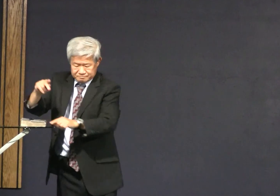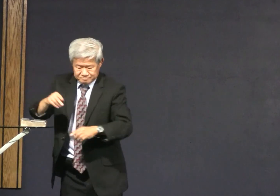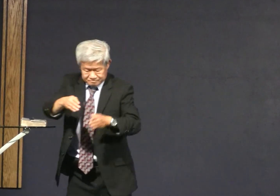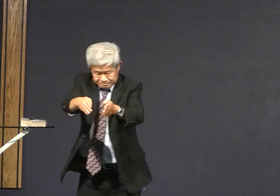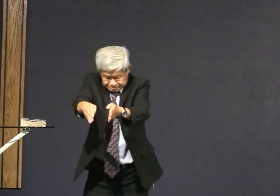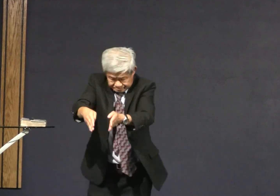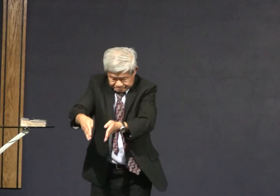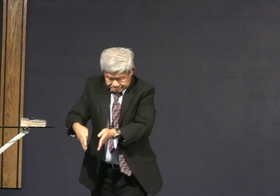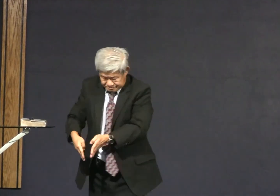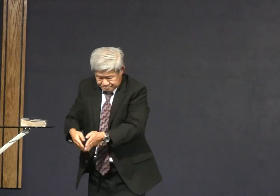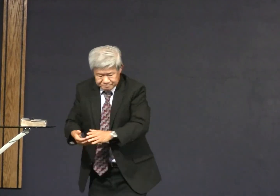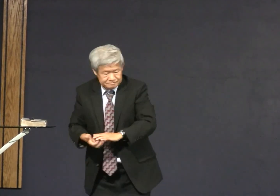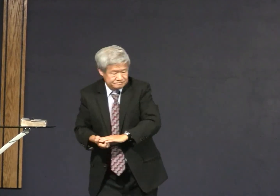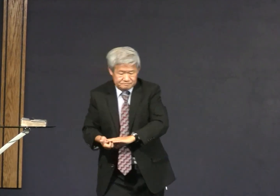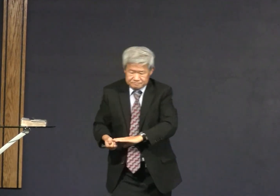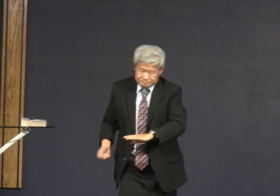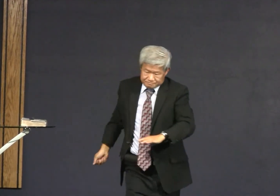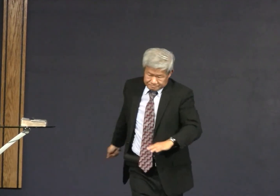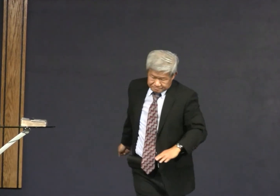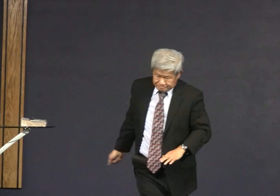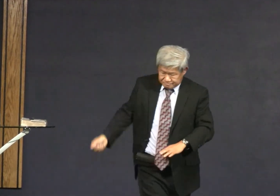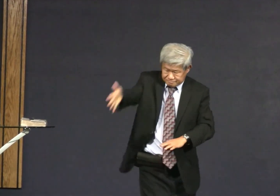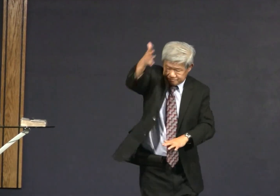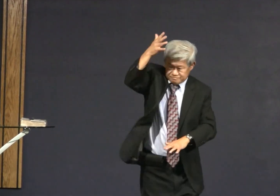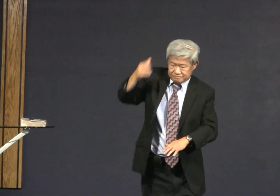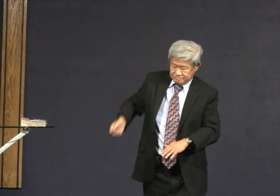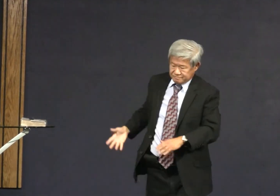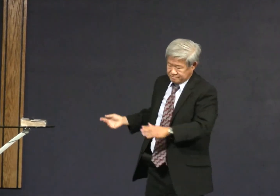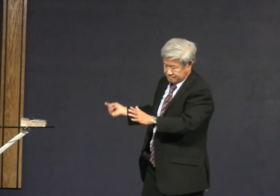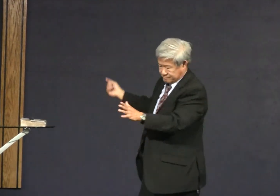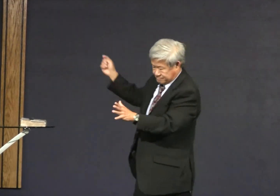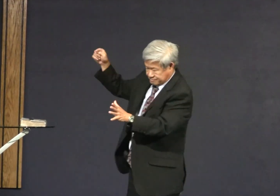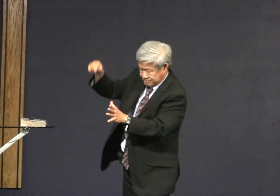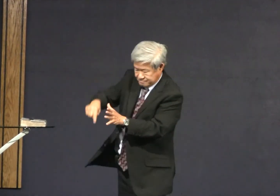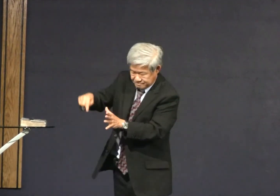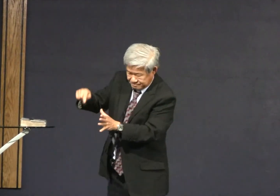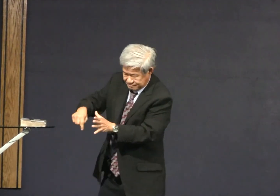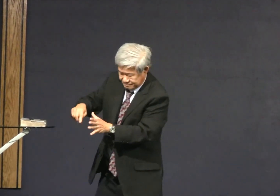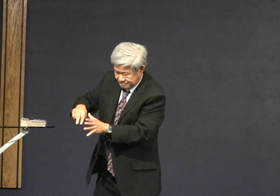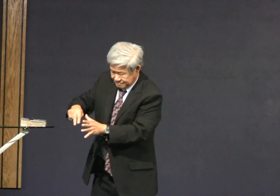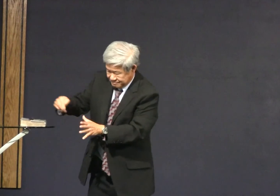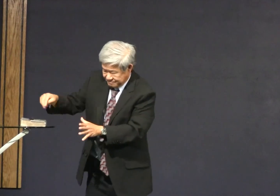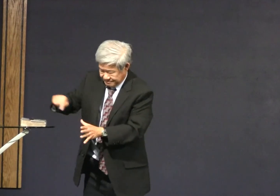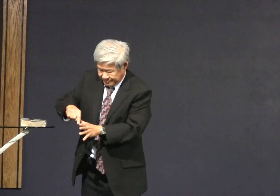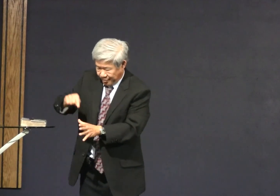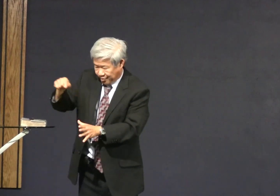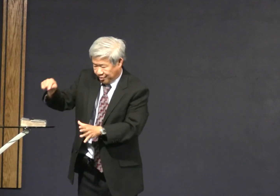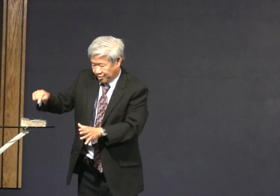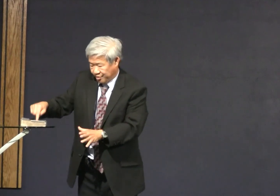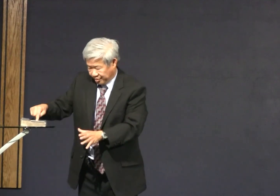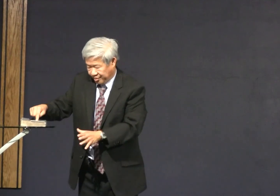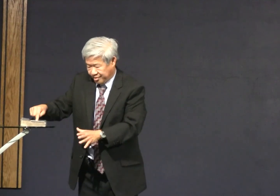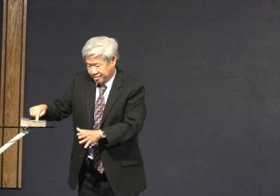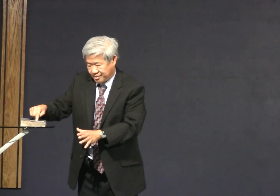the rock where he threw the seeds some of it landed on rocks